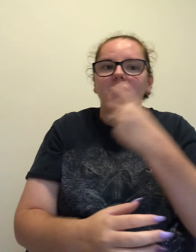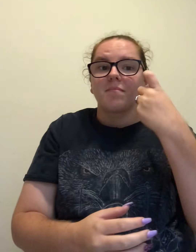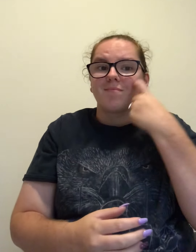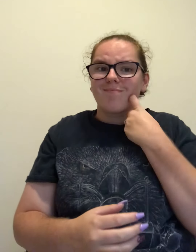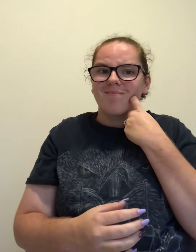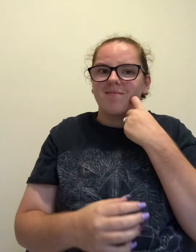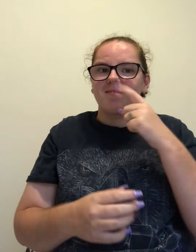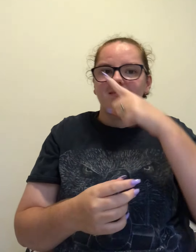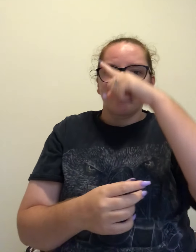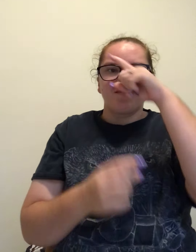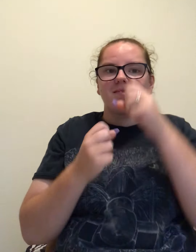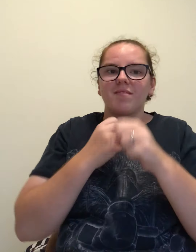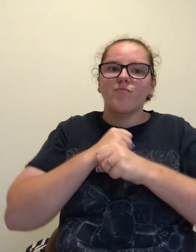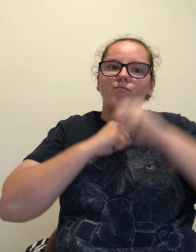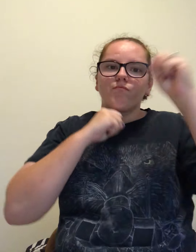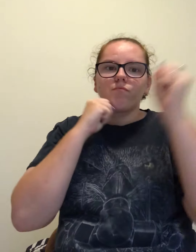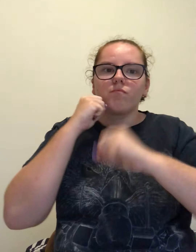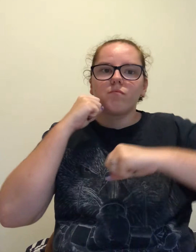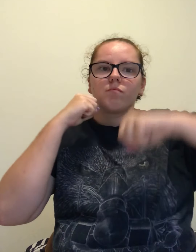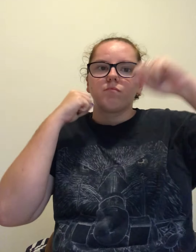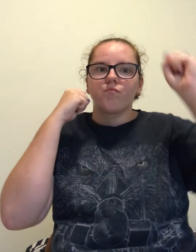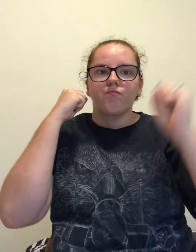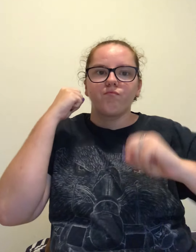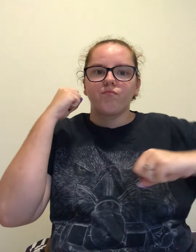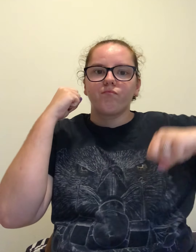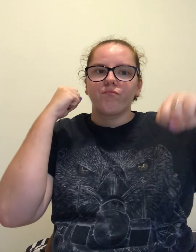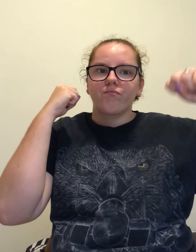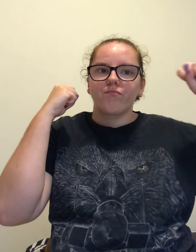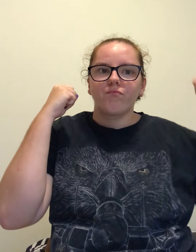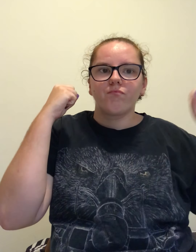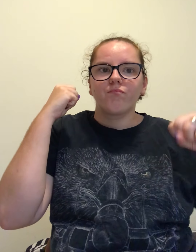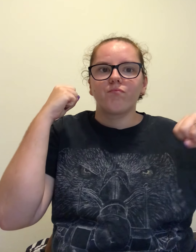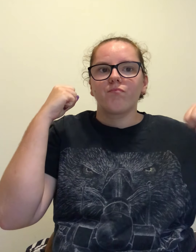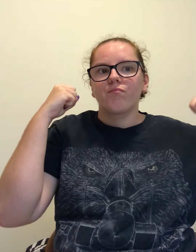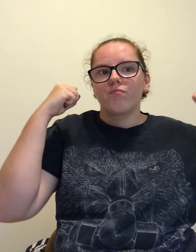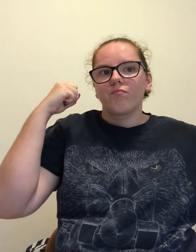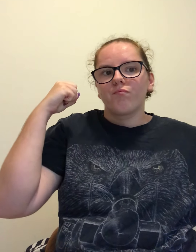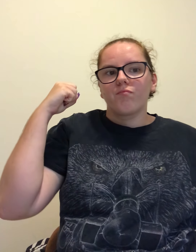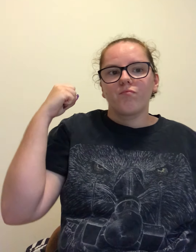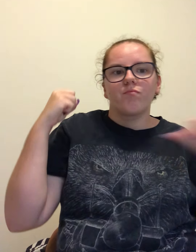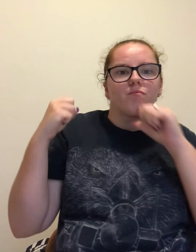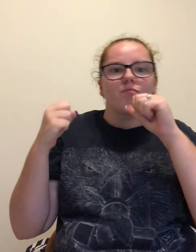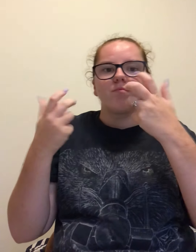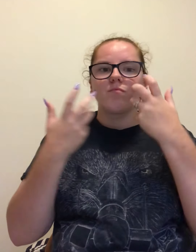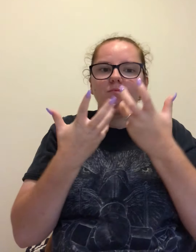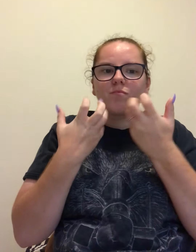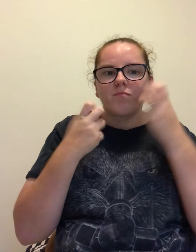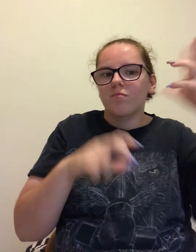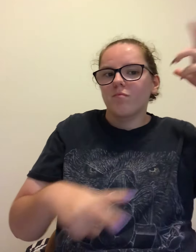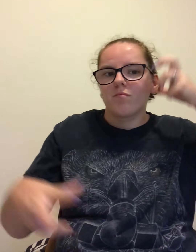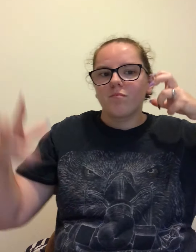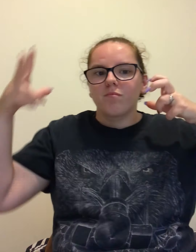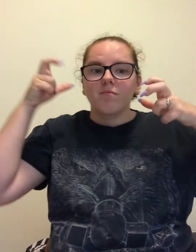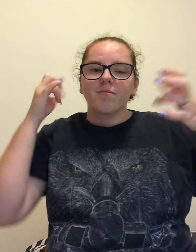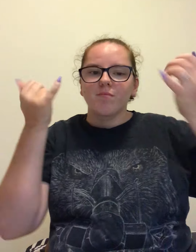evaporate Don't wanna hear it today,